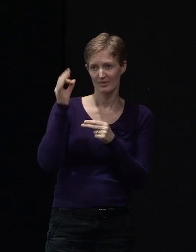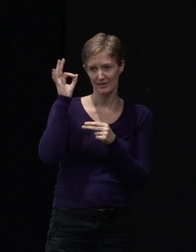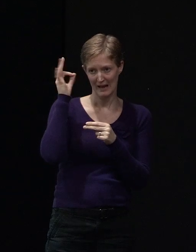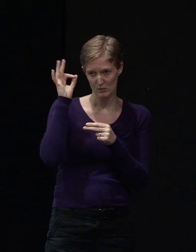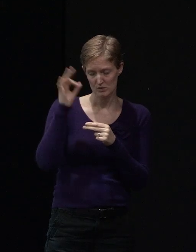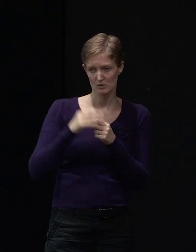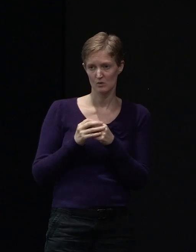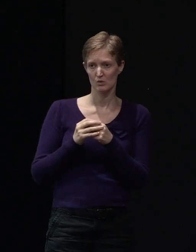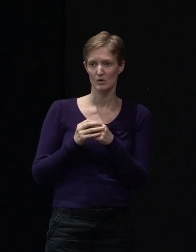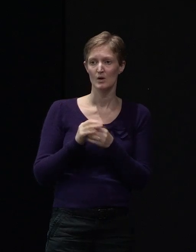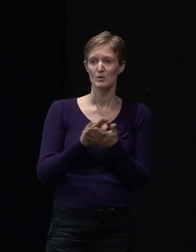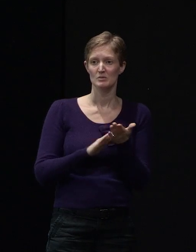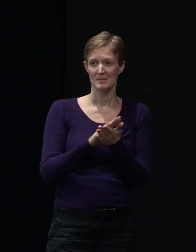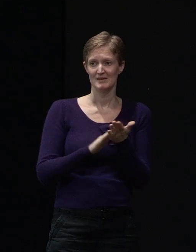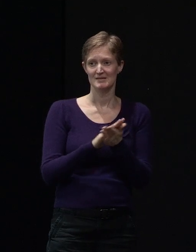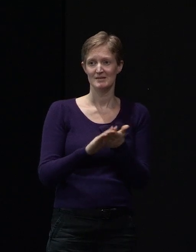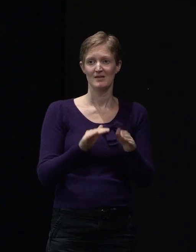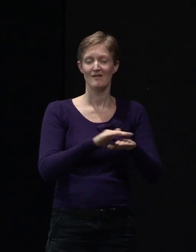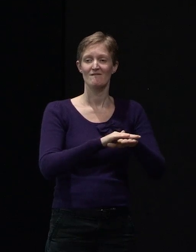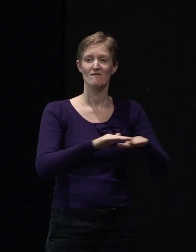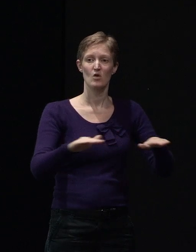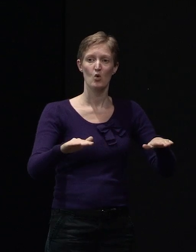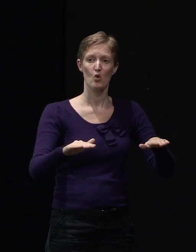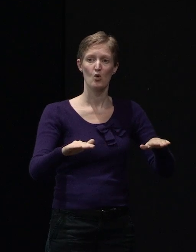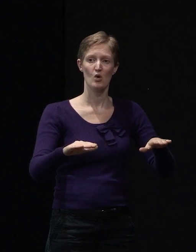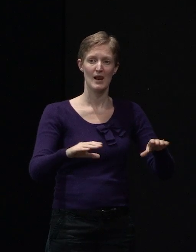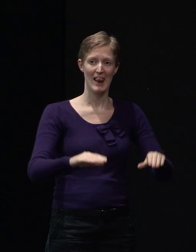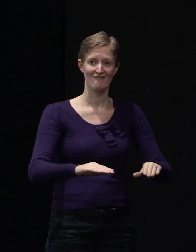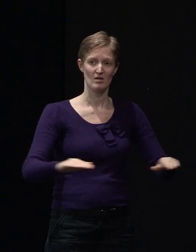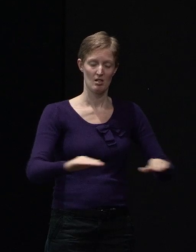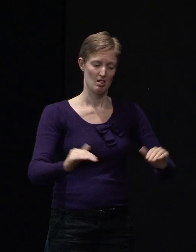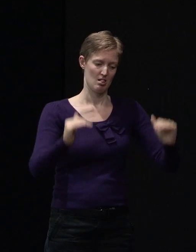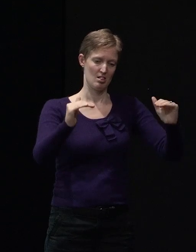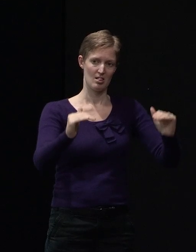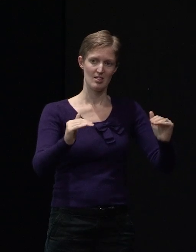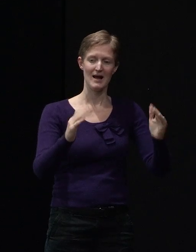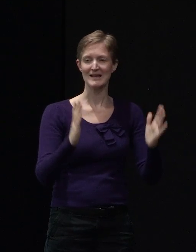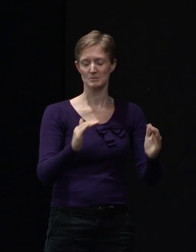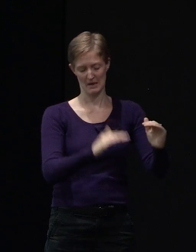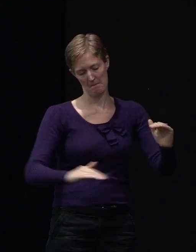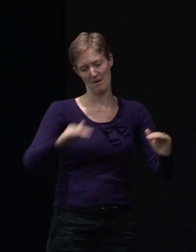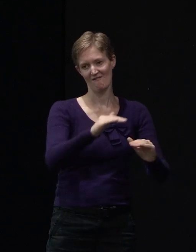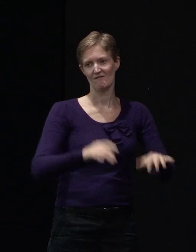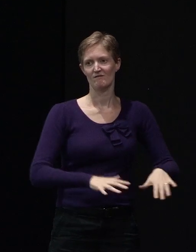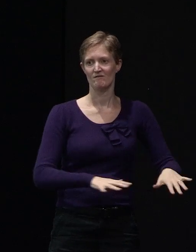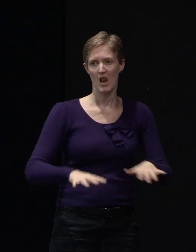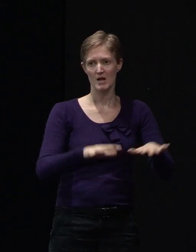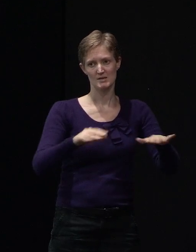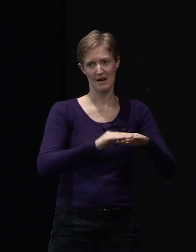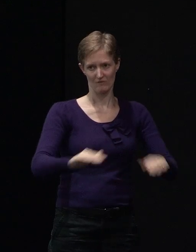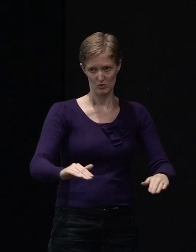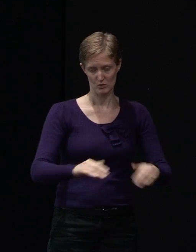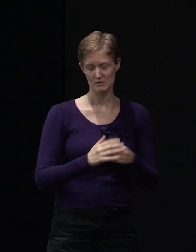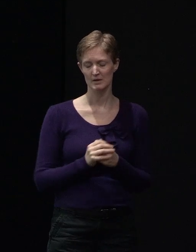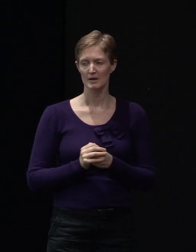we're having to raise the floor levels up to 1.2 high off the ground. That is another trial, which we haven't talked about today, but it is an area where